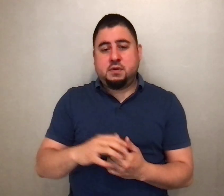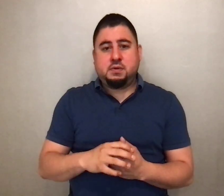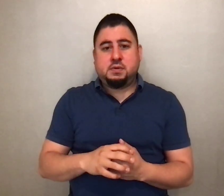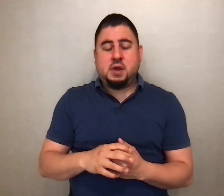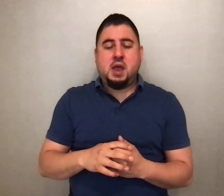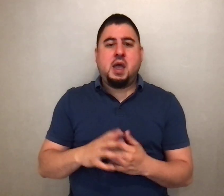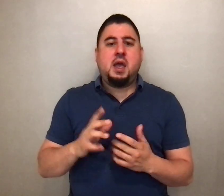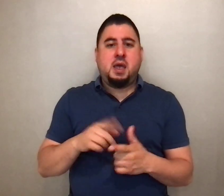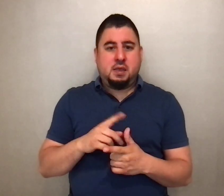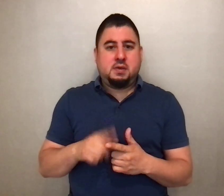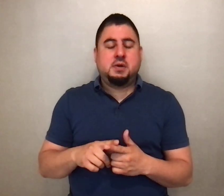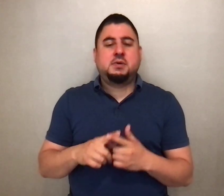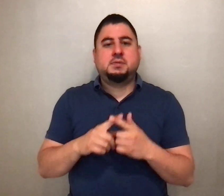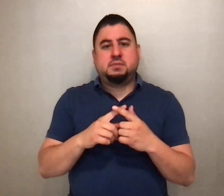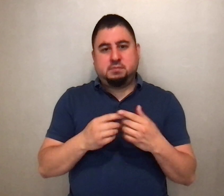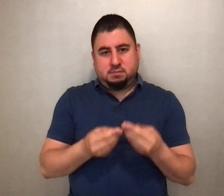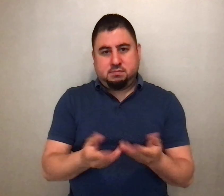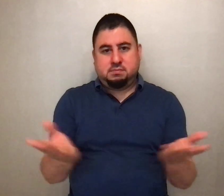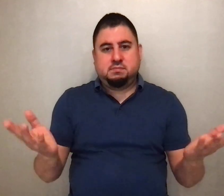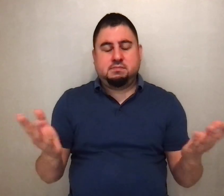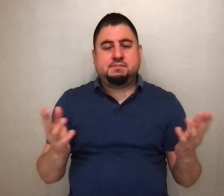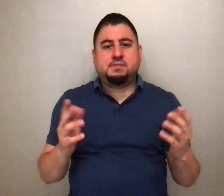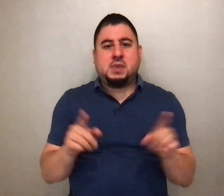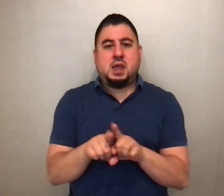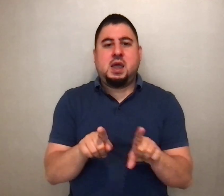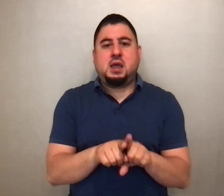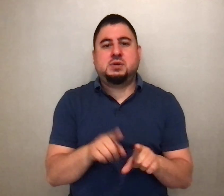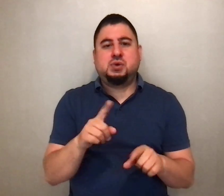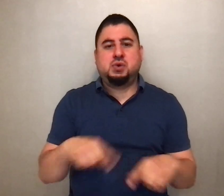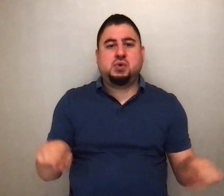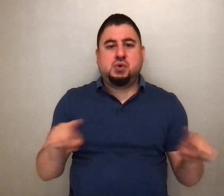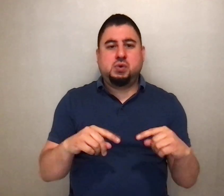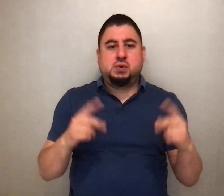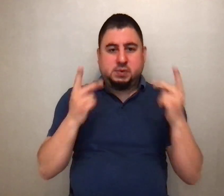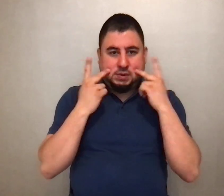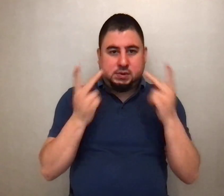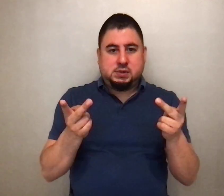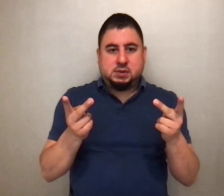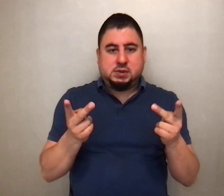him forth, as you see and hear.